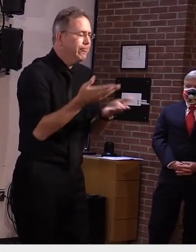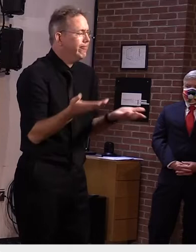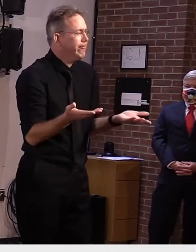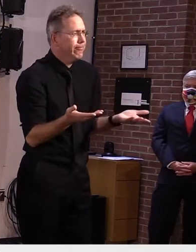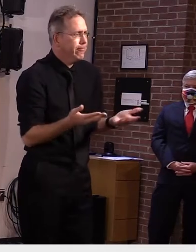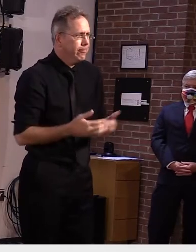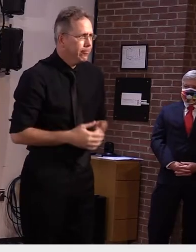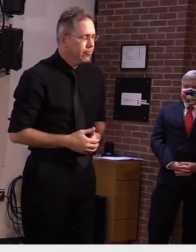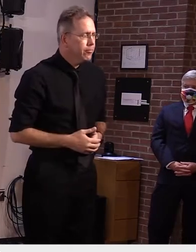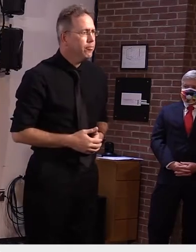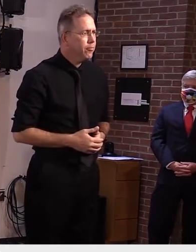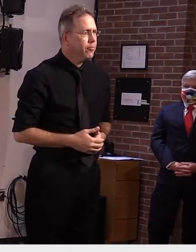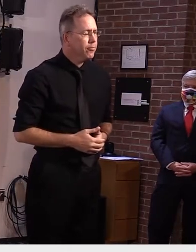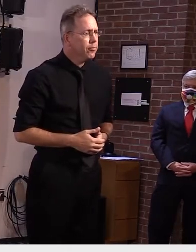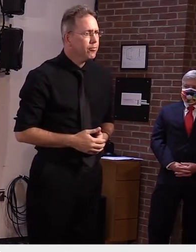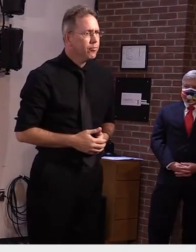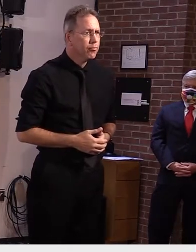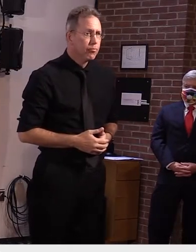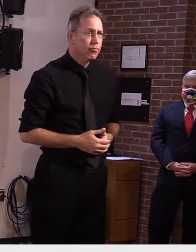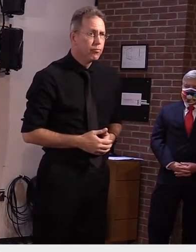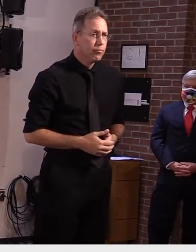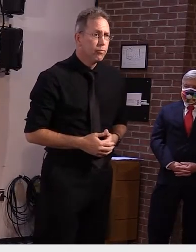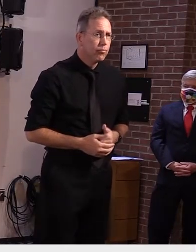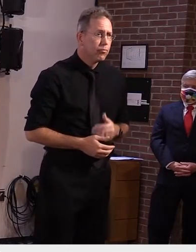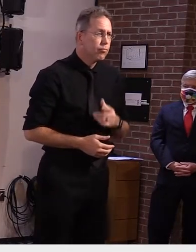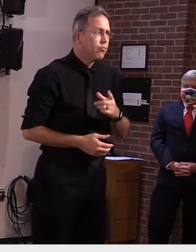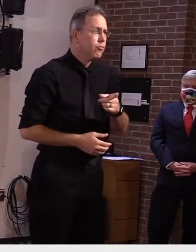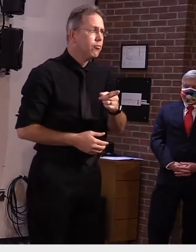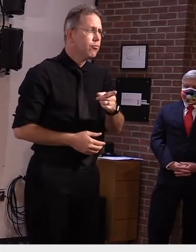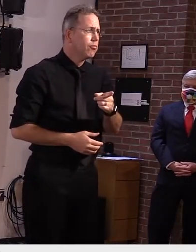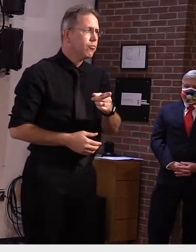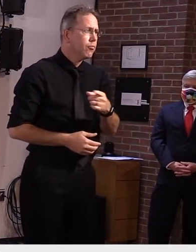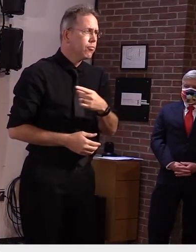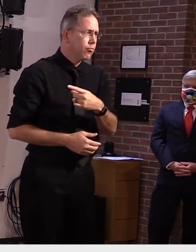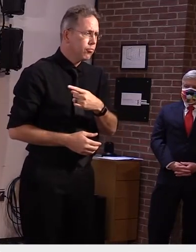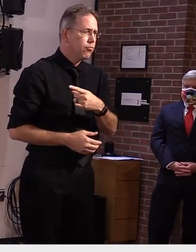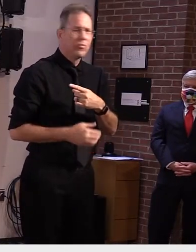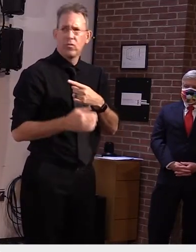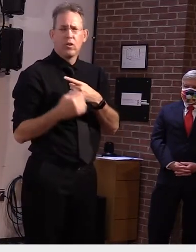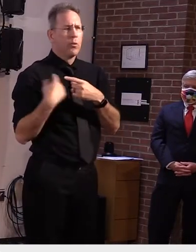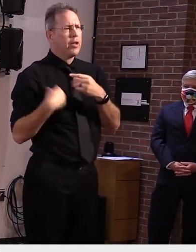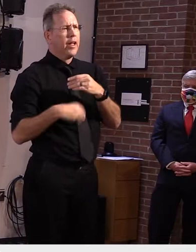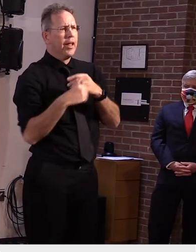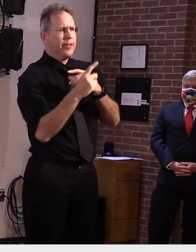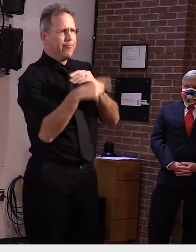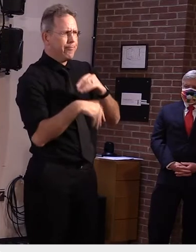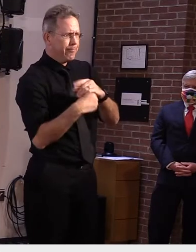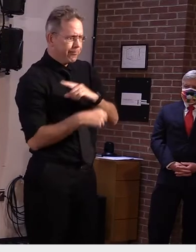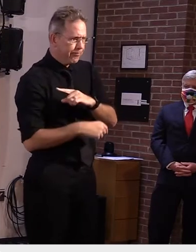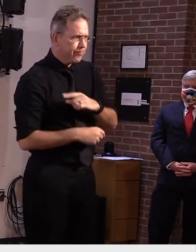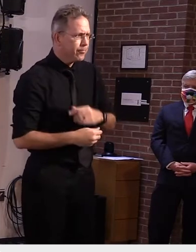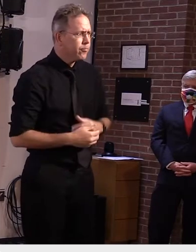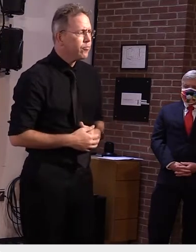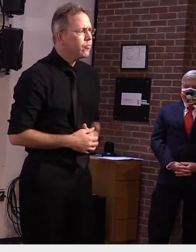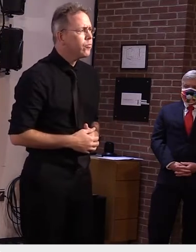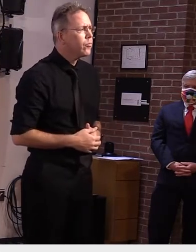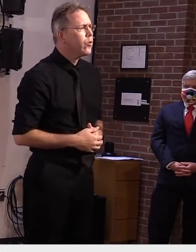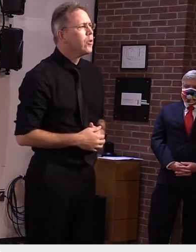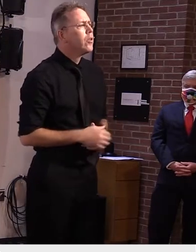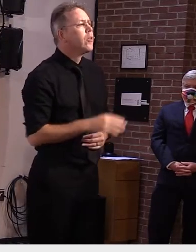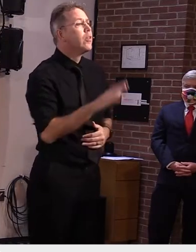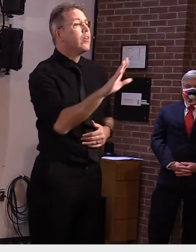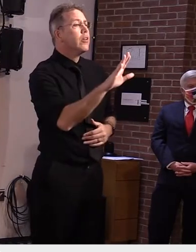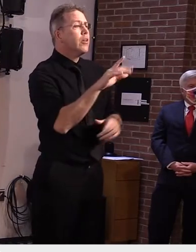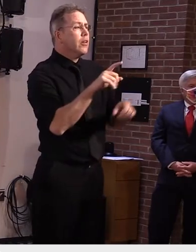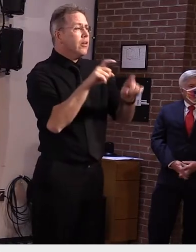Steve I just want to reinforce what Dr. Kelso and Dr. Levine have been saying all along you know this testing is just a